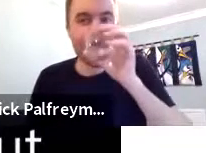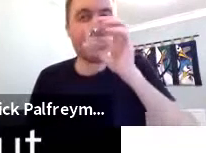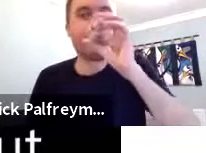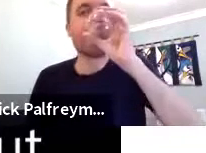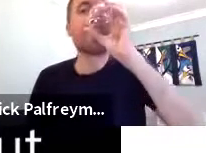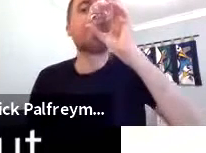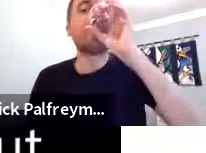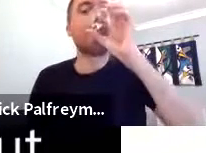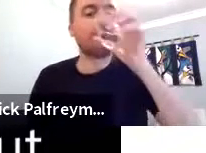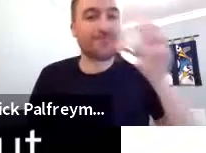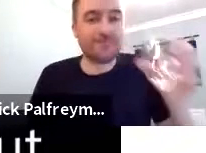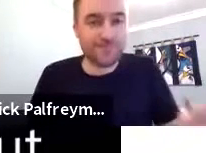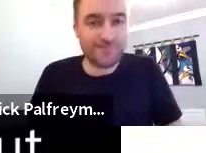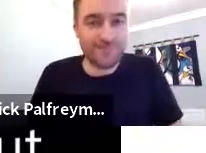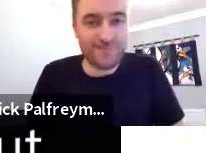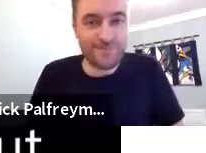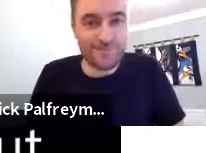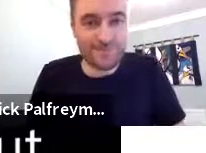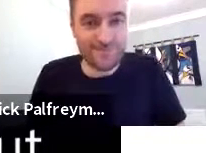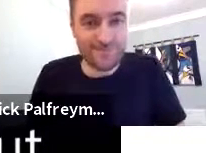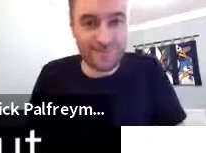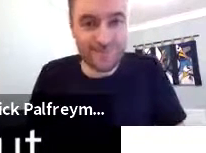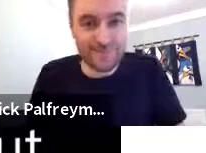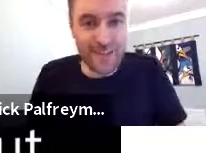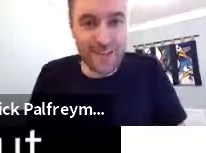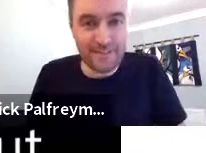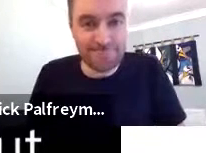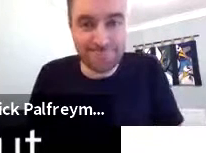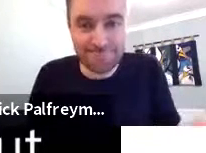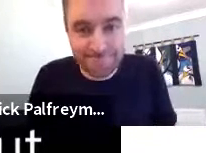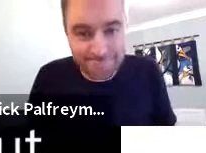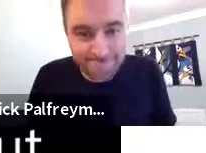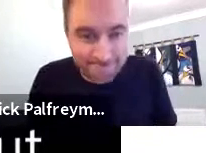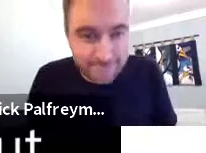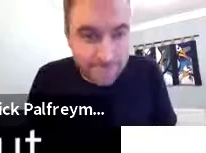articulate what's being said here.